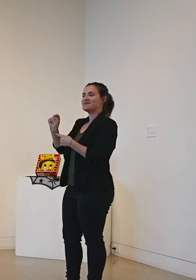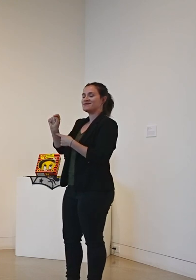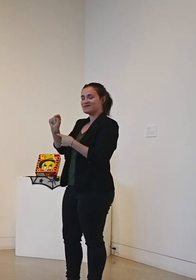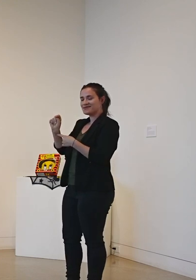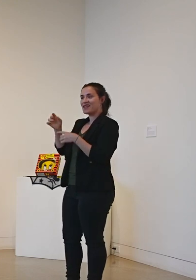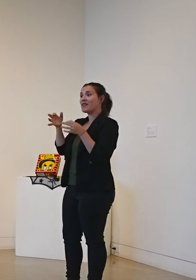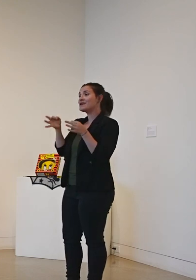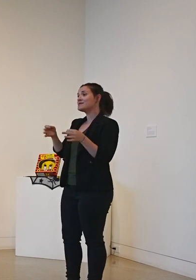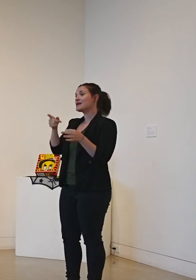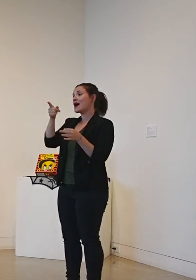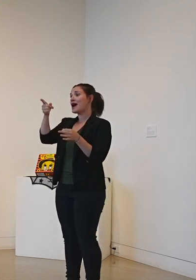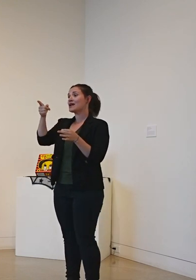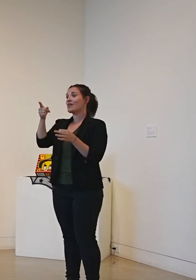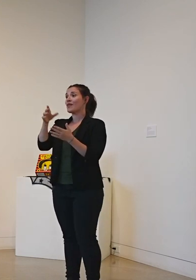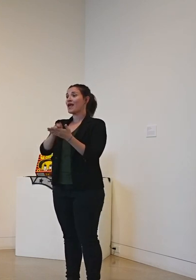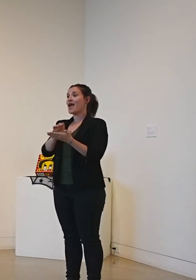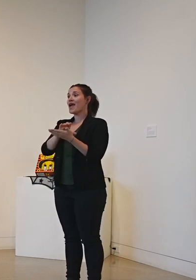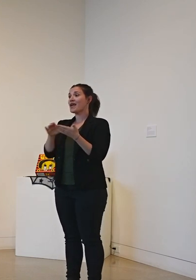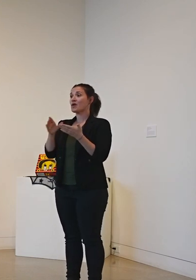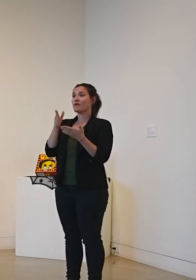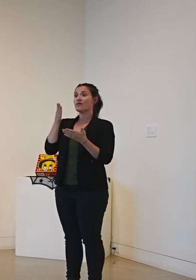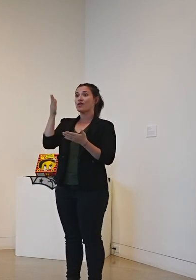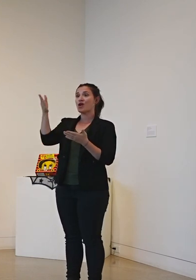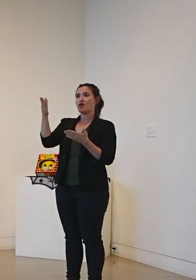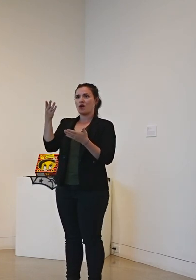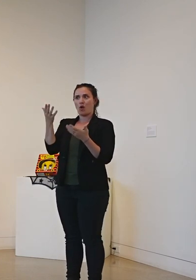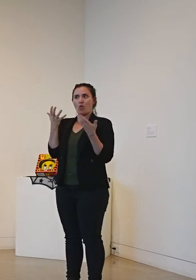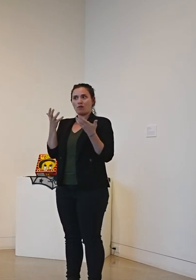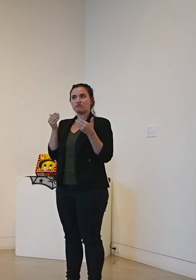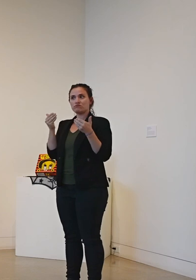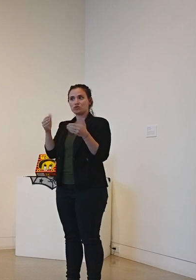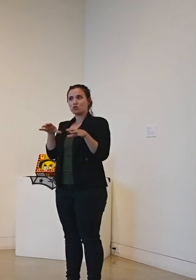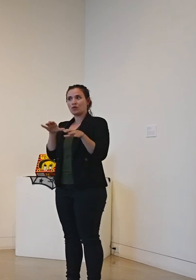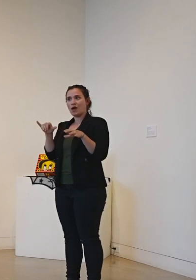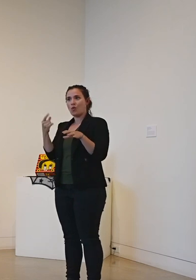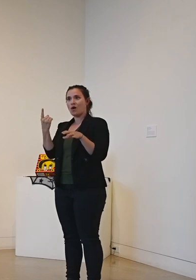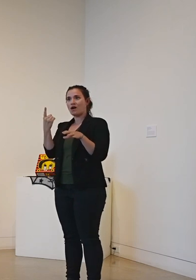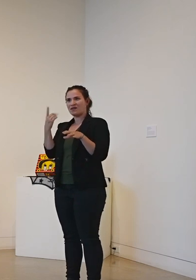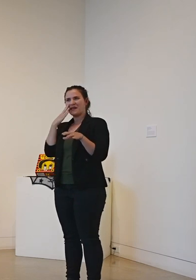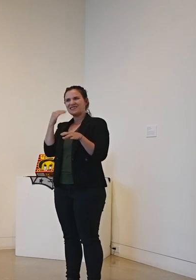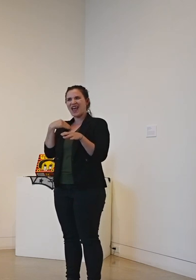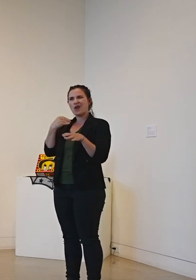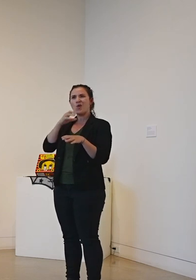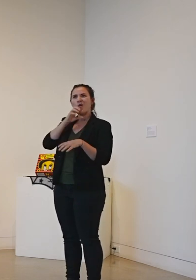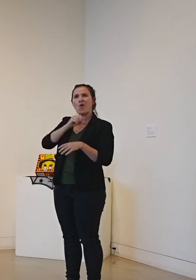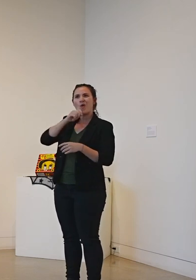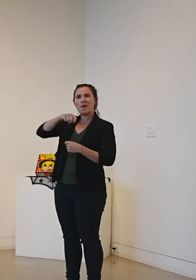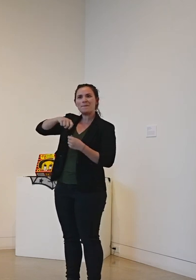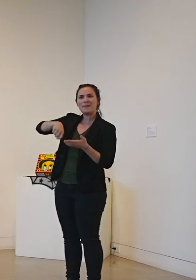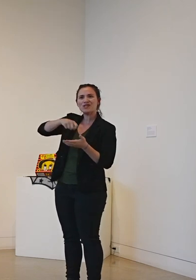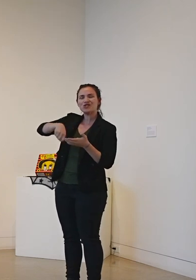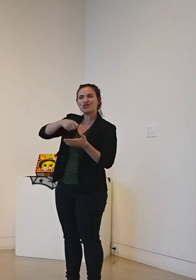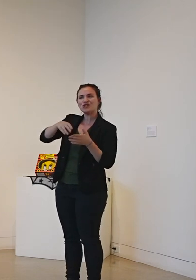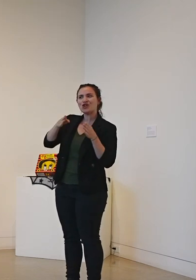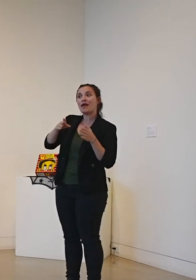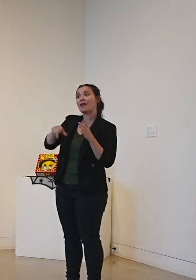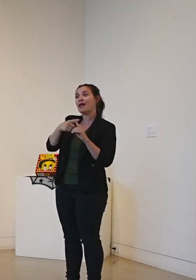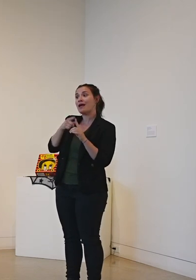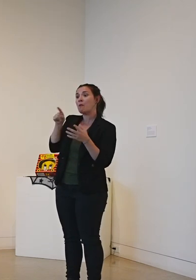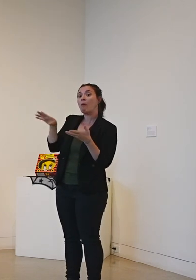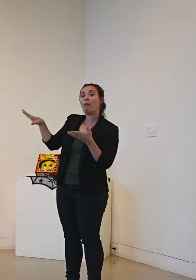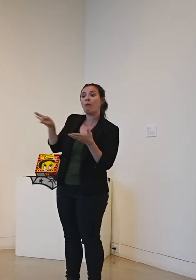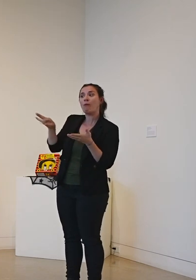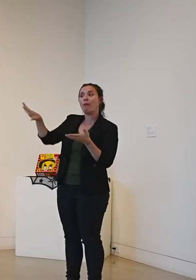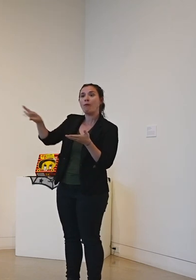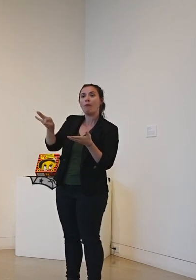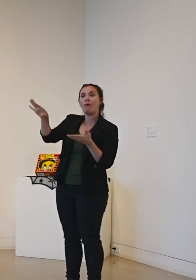decided to do the cake thing I wanted to do that because I had an old mixer and then I had to go out and find all the stuff to